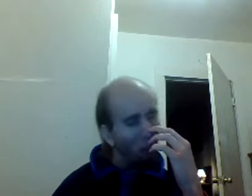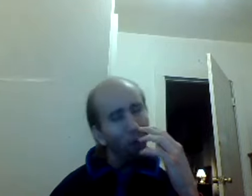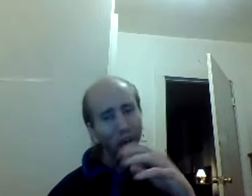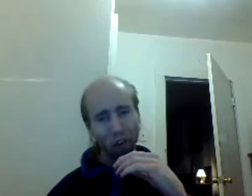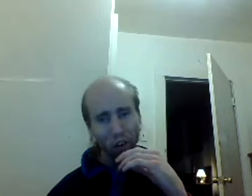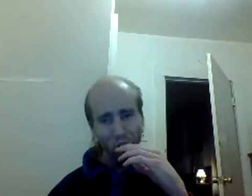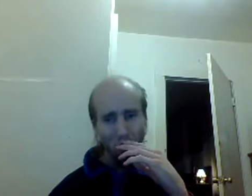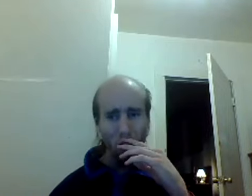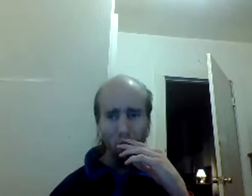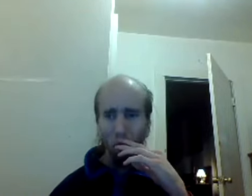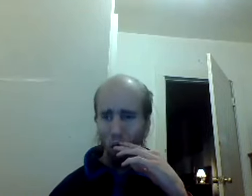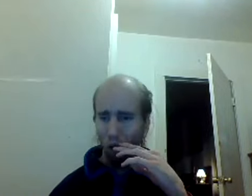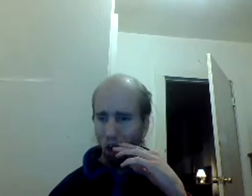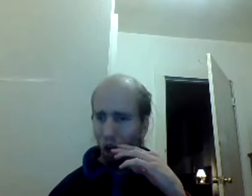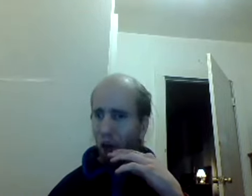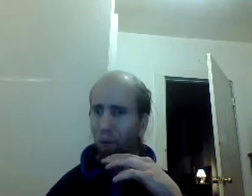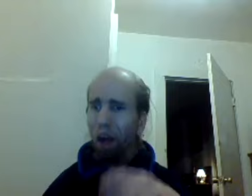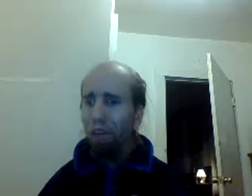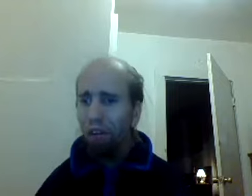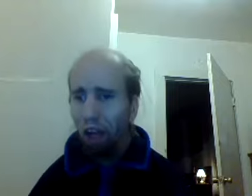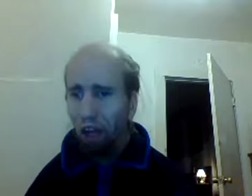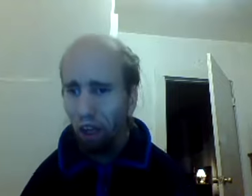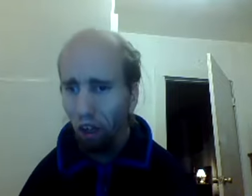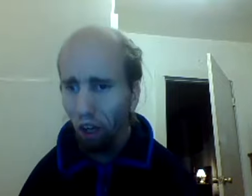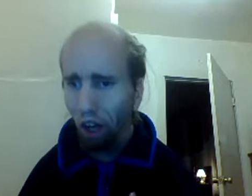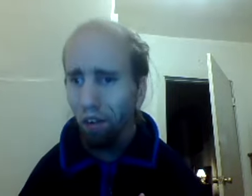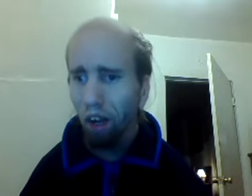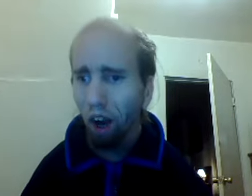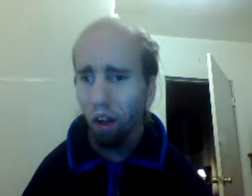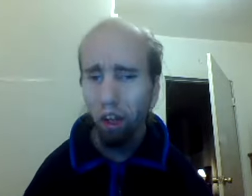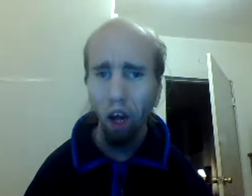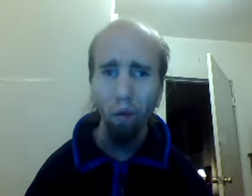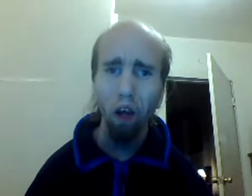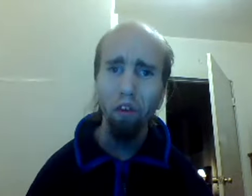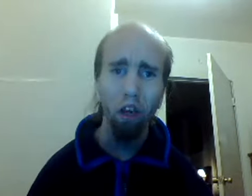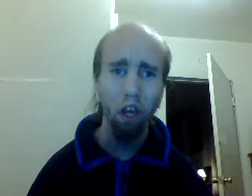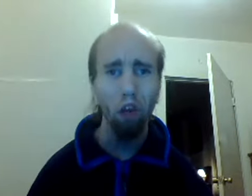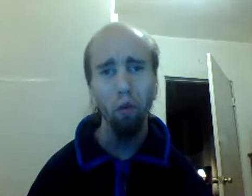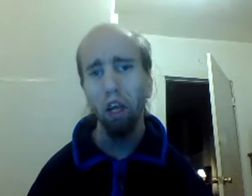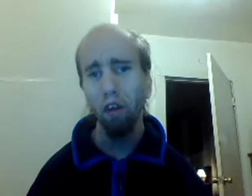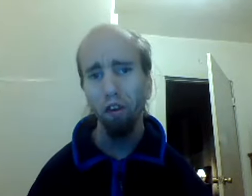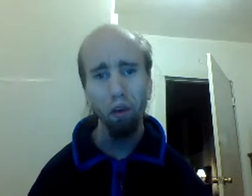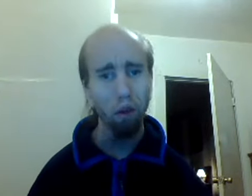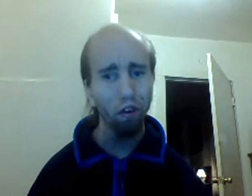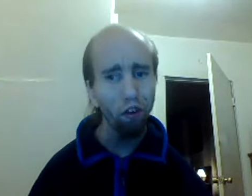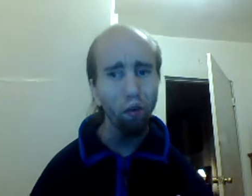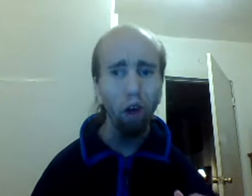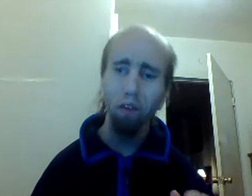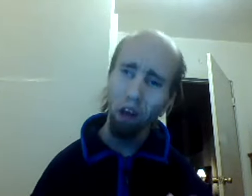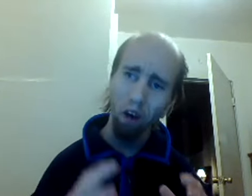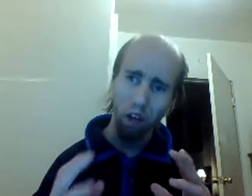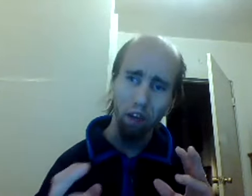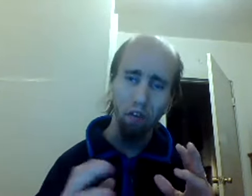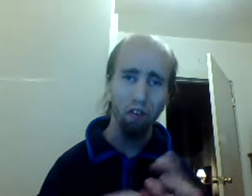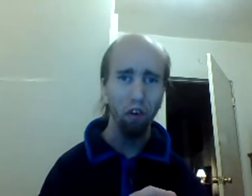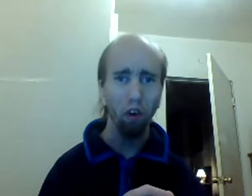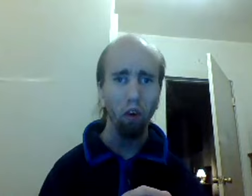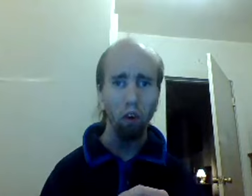now rep don't get wrong I'm not saying that you're not talented I'm not saying that you ain't got skill because you do have talent and skill